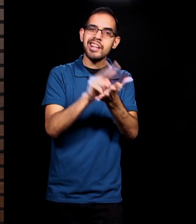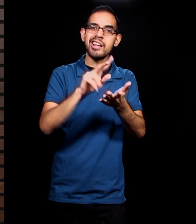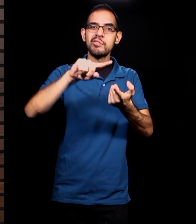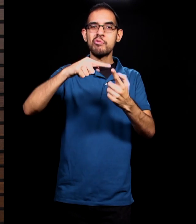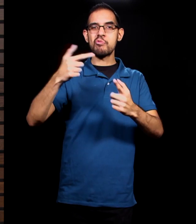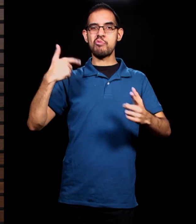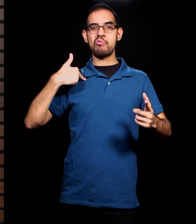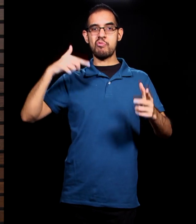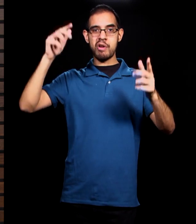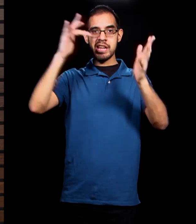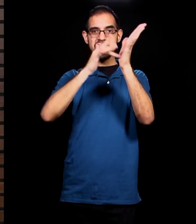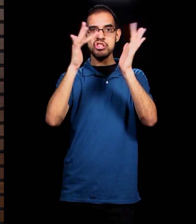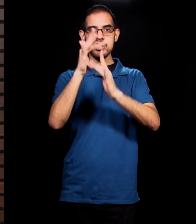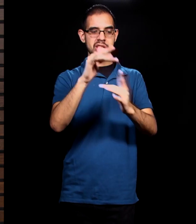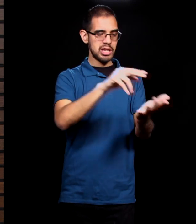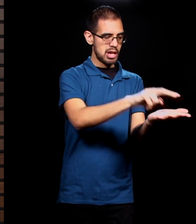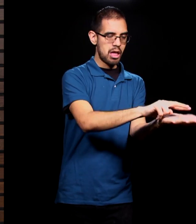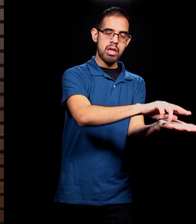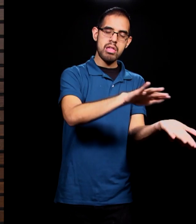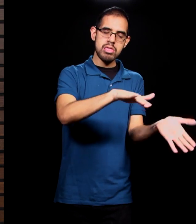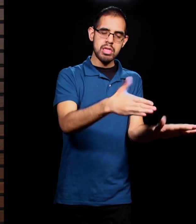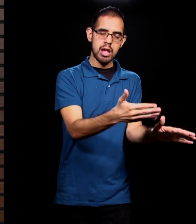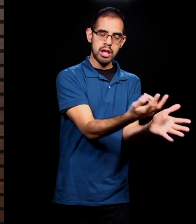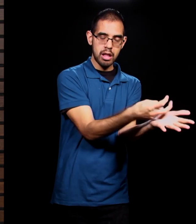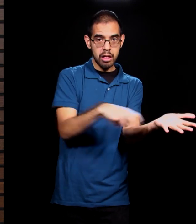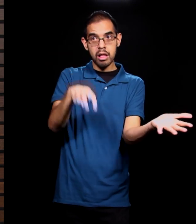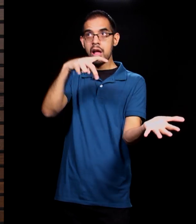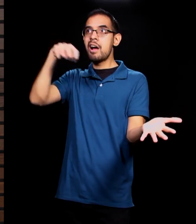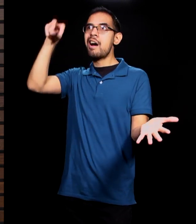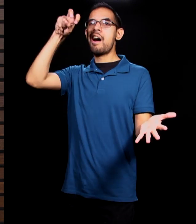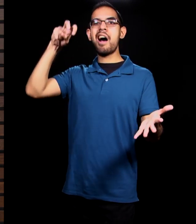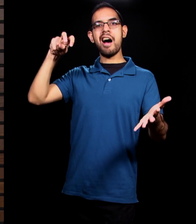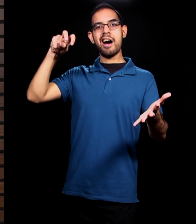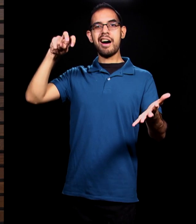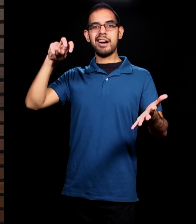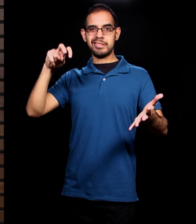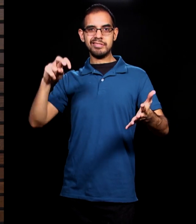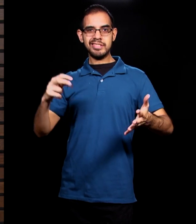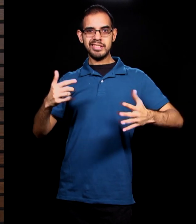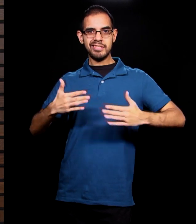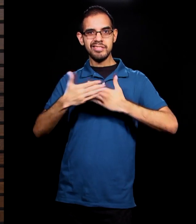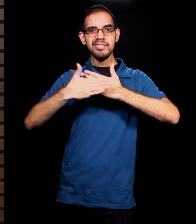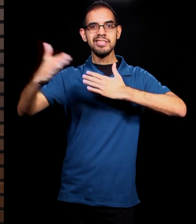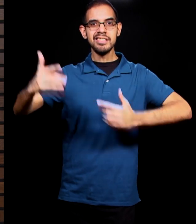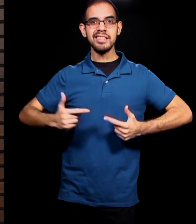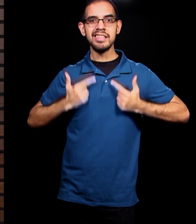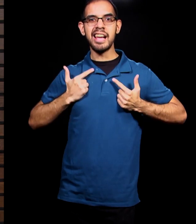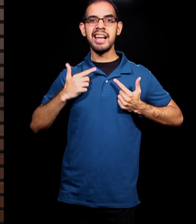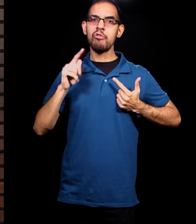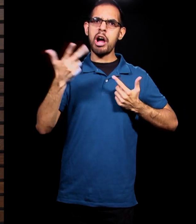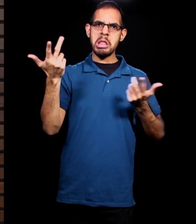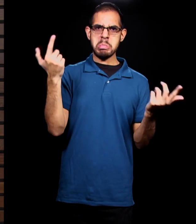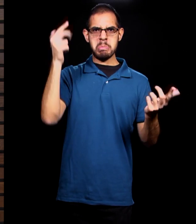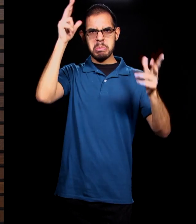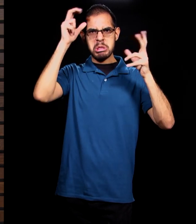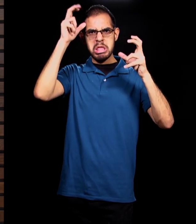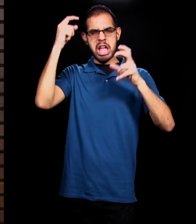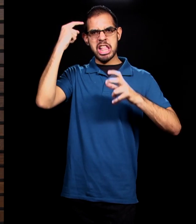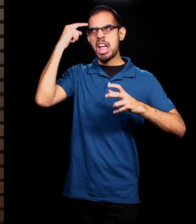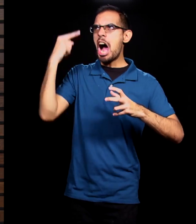What he thought was his greatest triumph was the eve of his defeat. What Satan thought was going to be his weapon, his tool